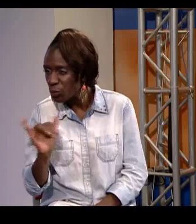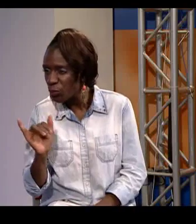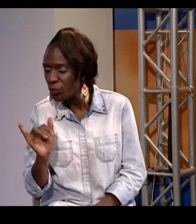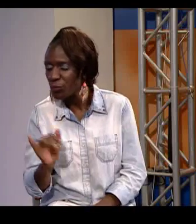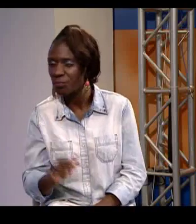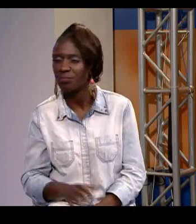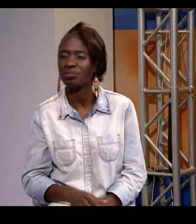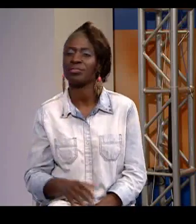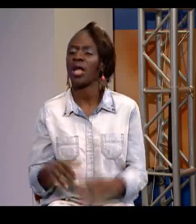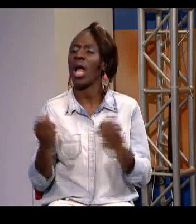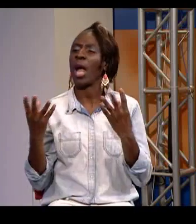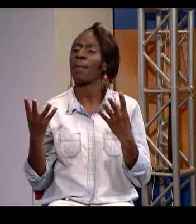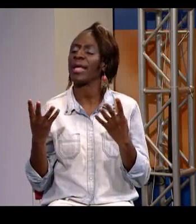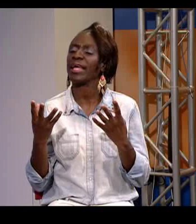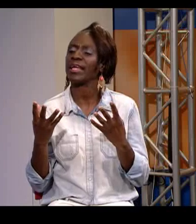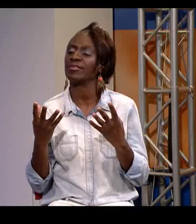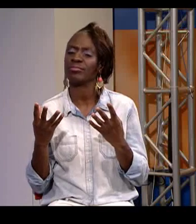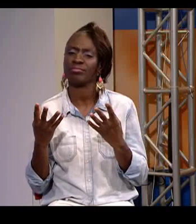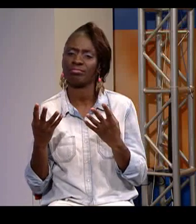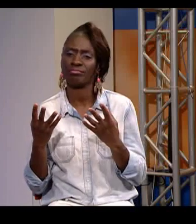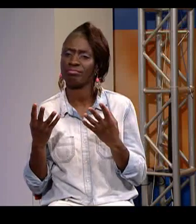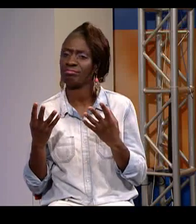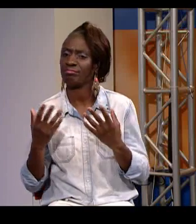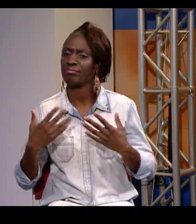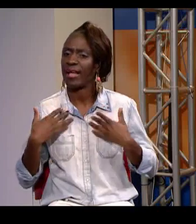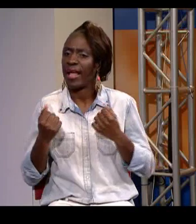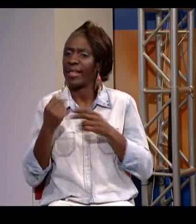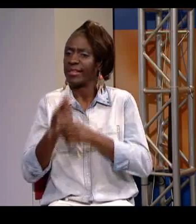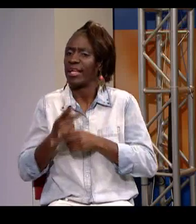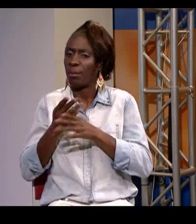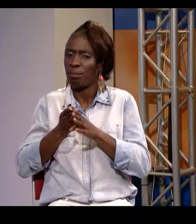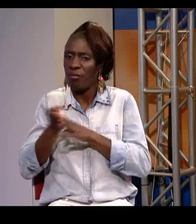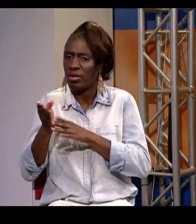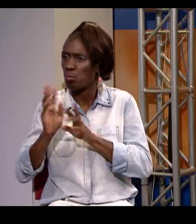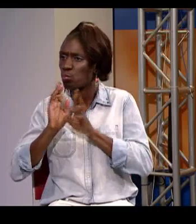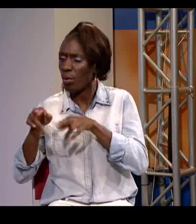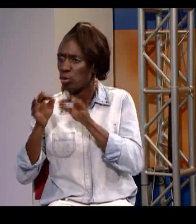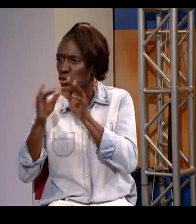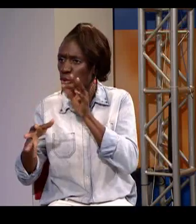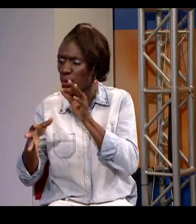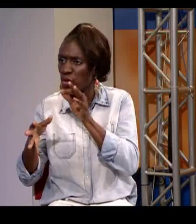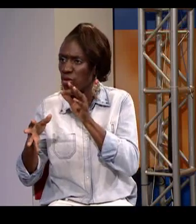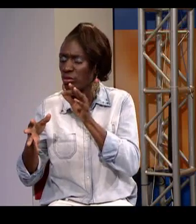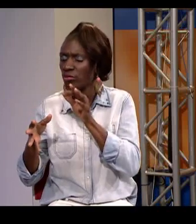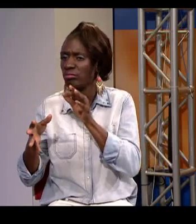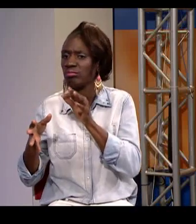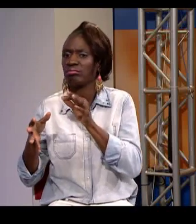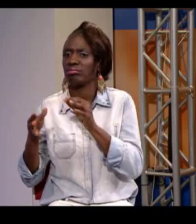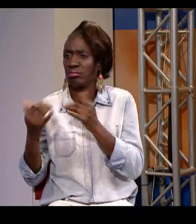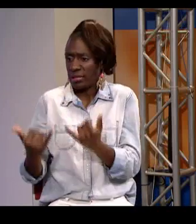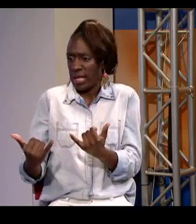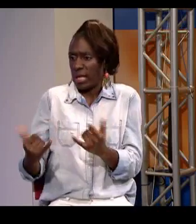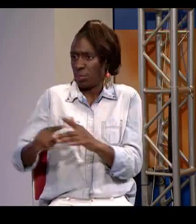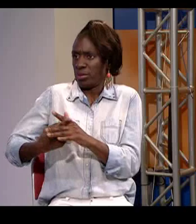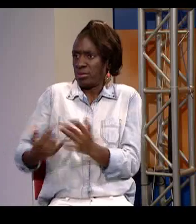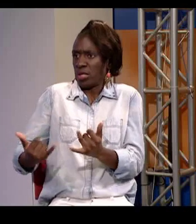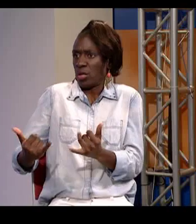I wanted to ask you as well. I'm wondering, how do healthcare professionals respond when an interpreter